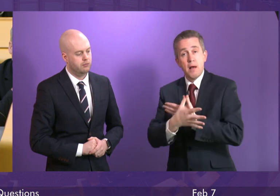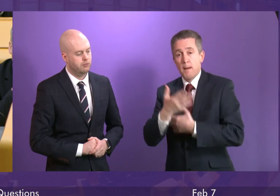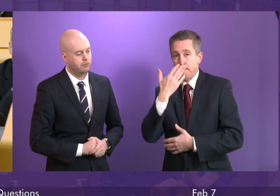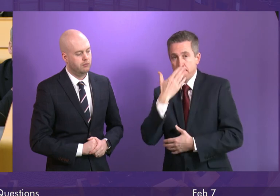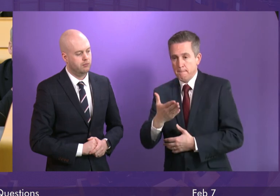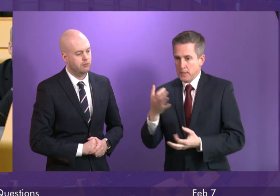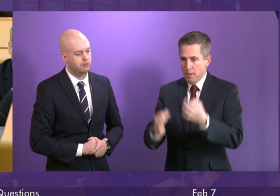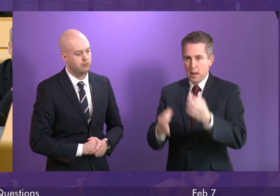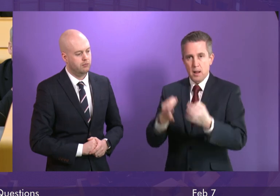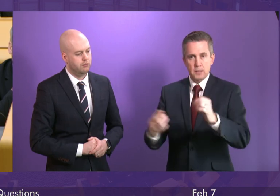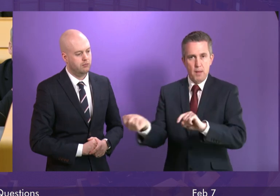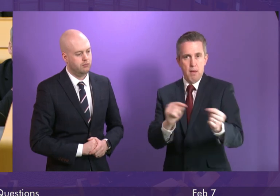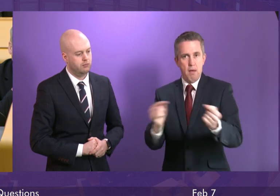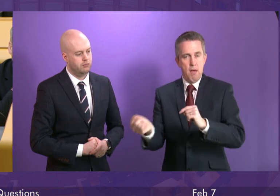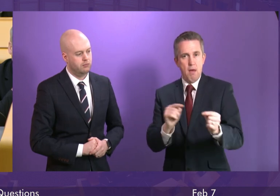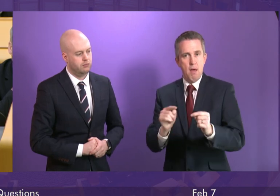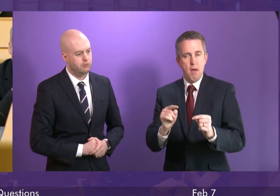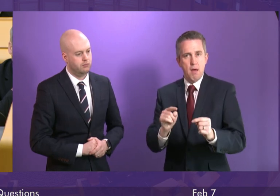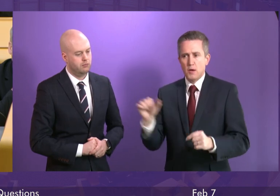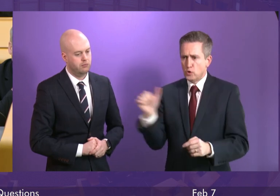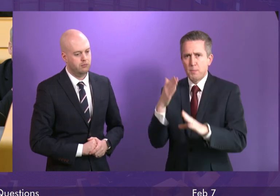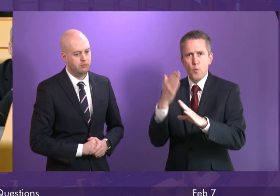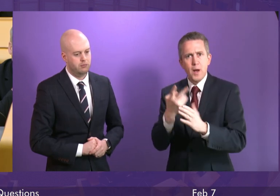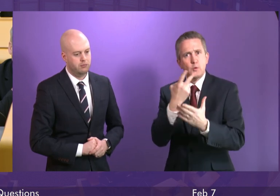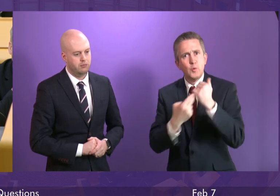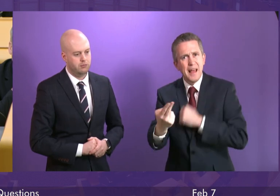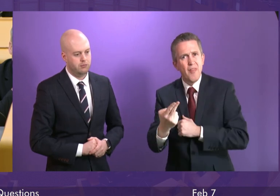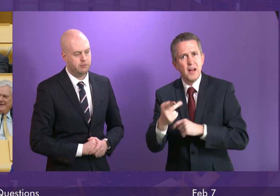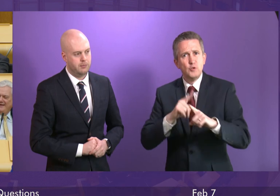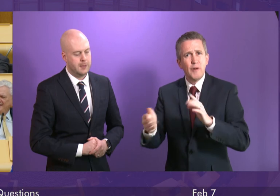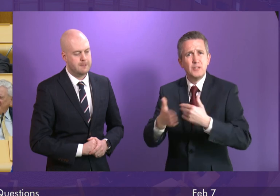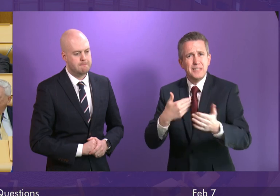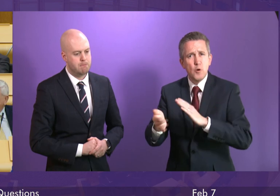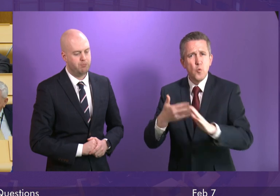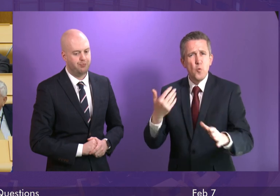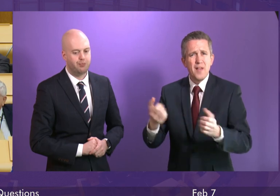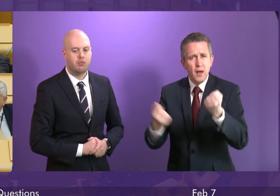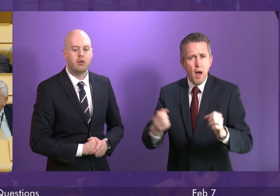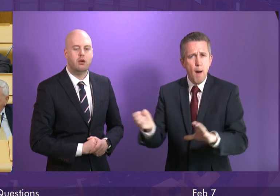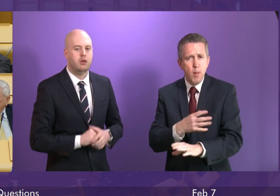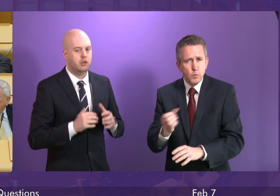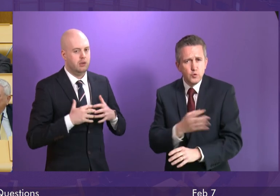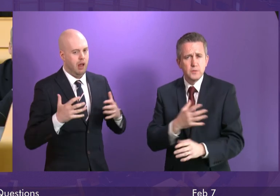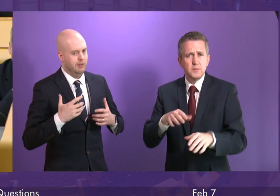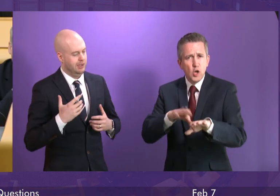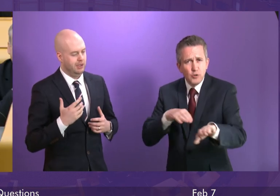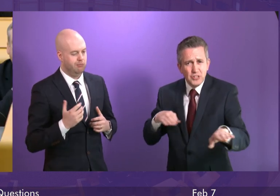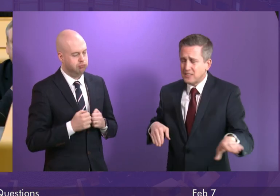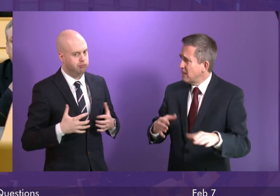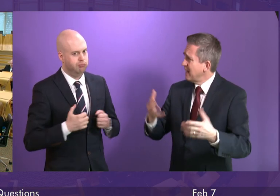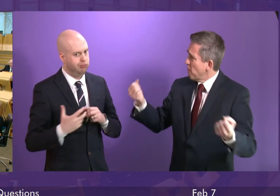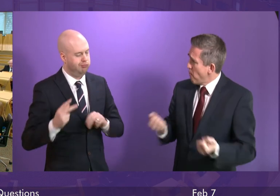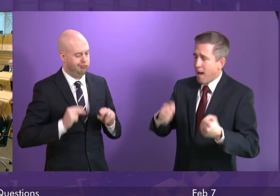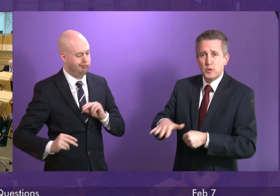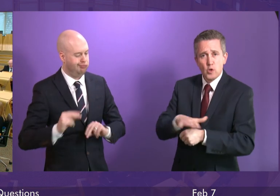partisan political point-scoring than in working together to tackle pollution reduce congestion and empower local government?